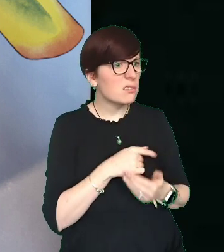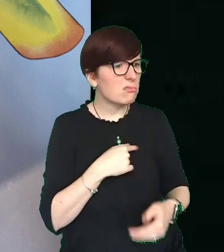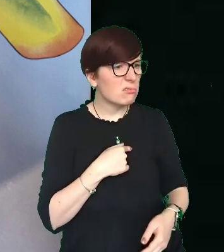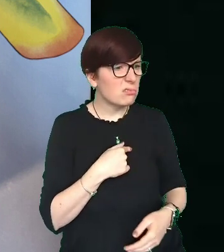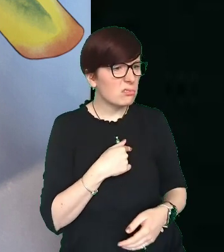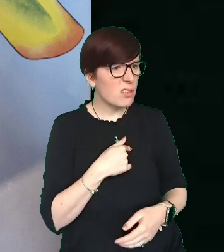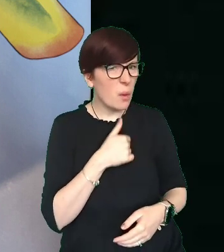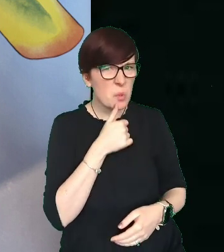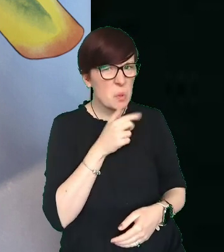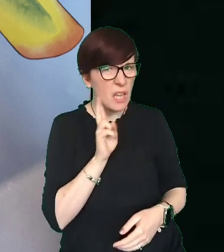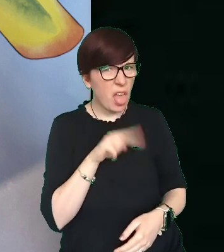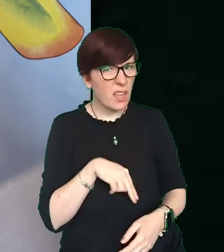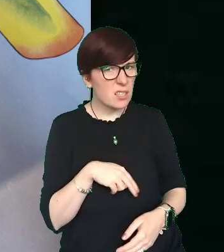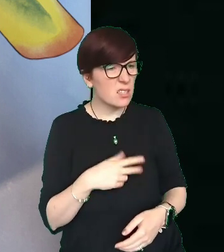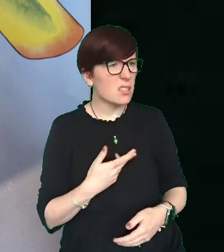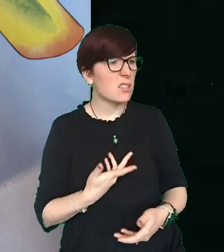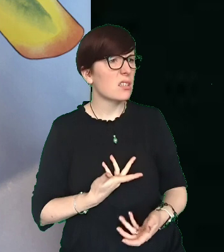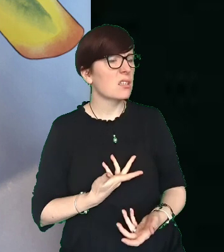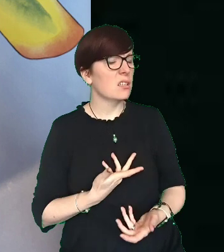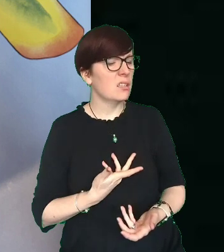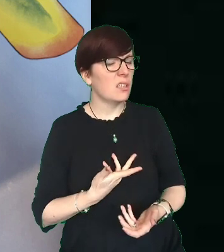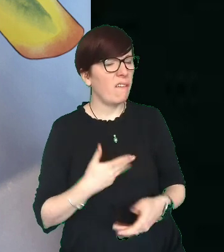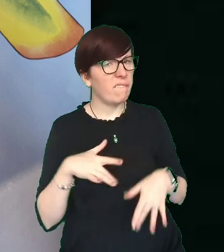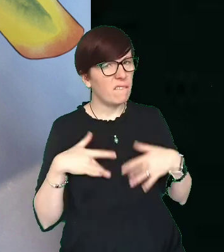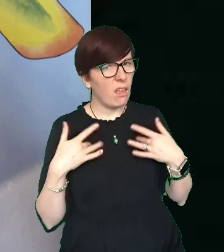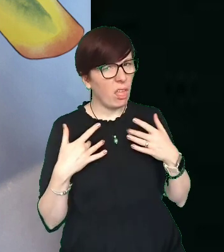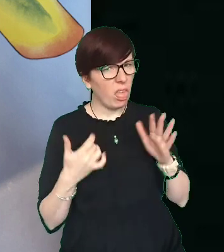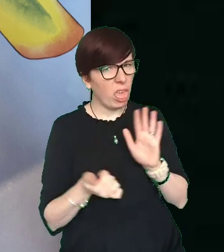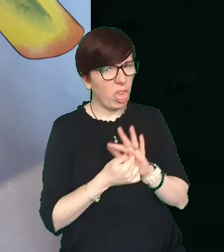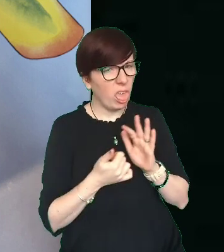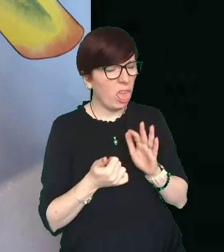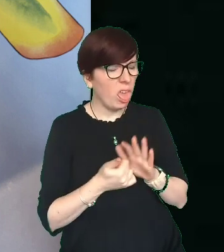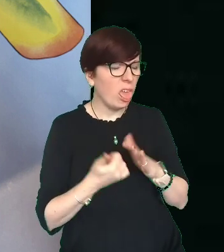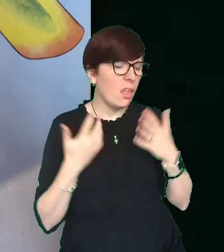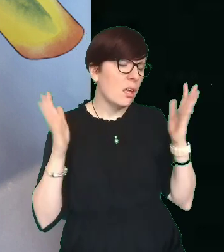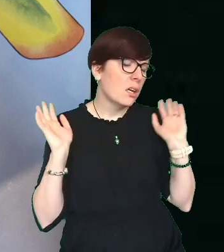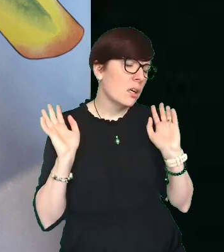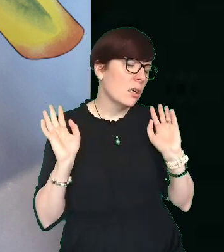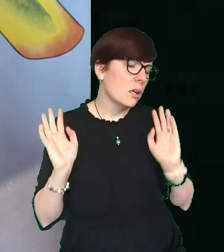thought. I'm useless. Oh, I feel like such a clot.